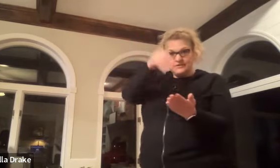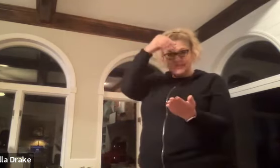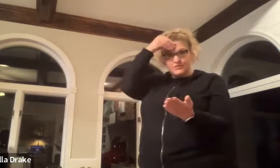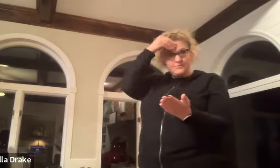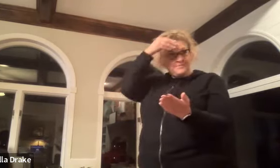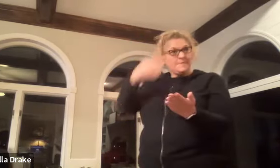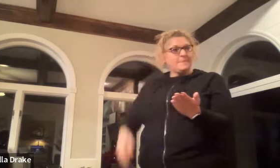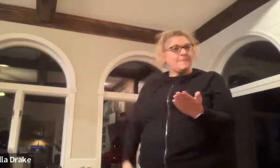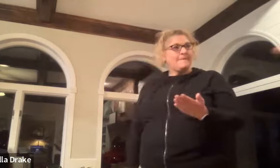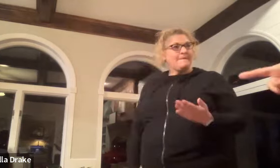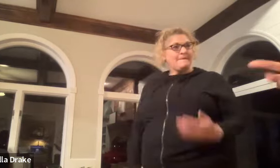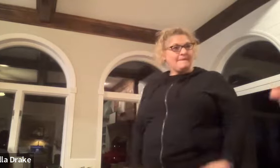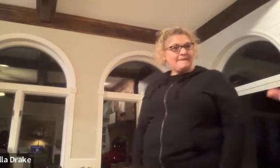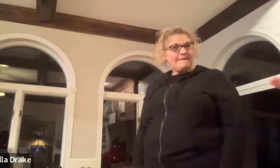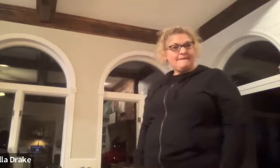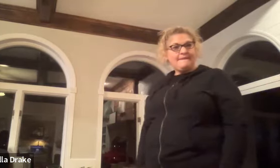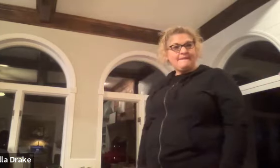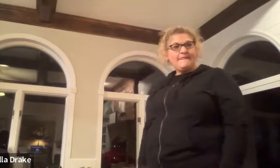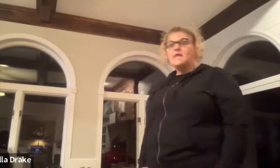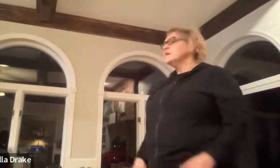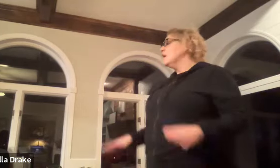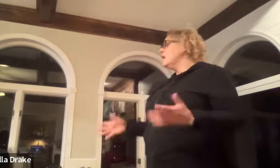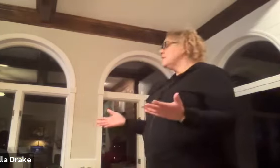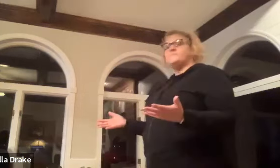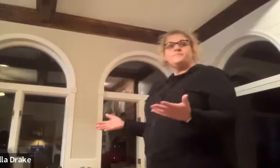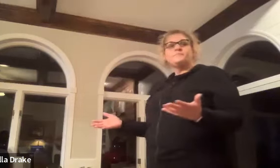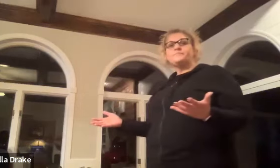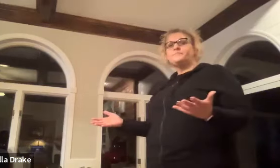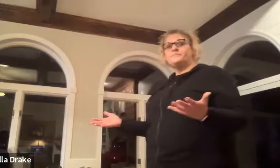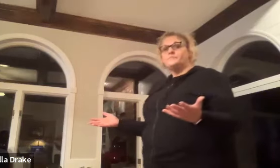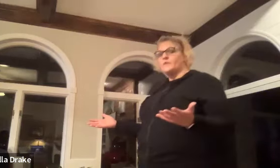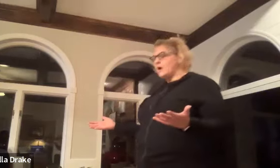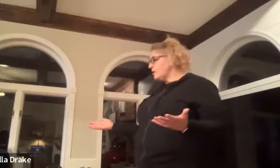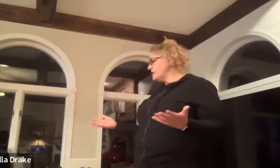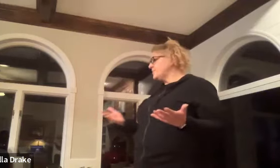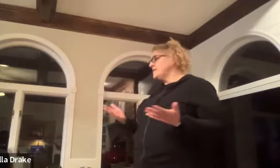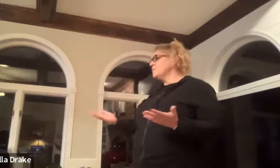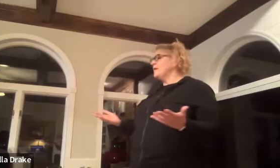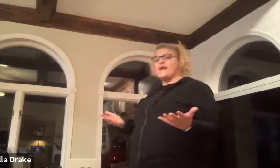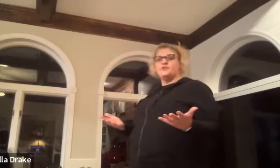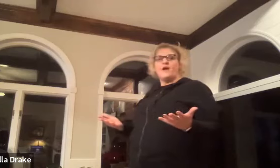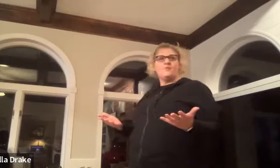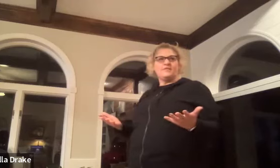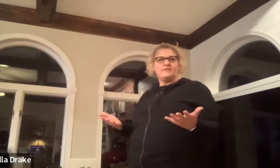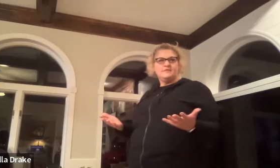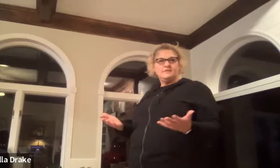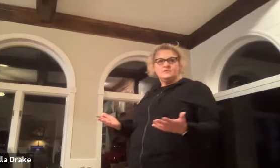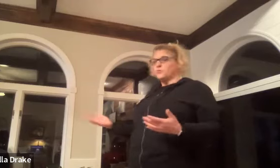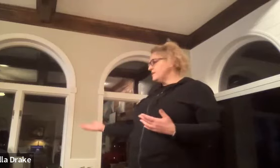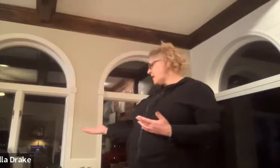is there like emily just did it with her left hand matter left or right hand it depends on what hand you write with so what